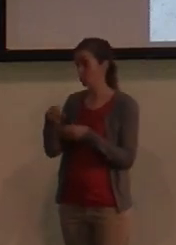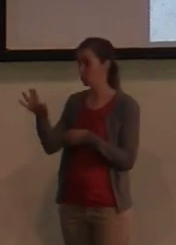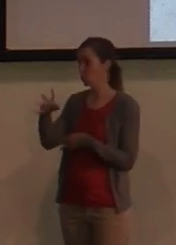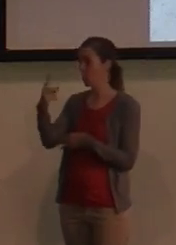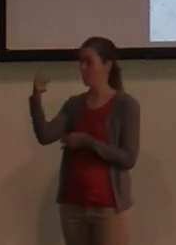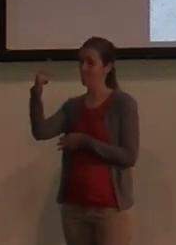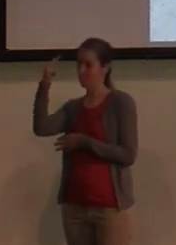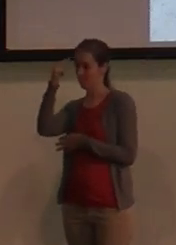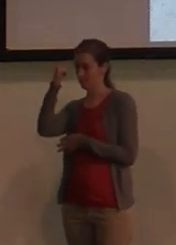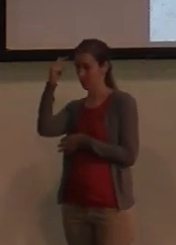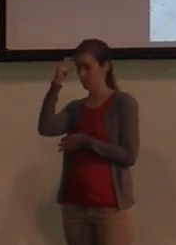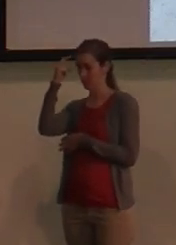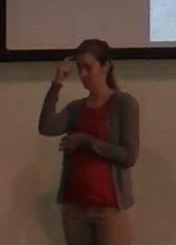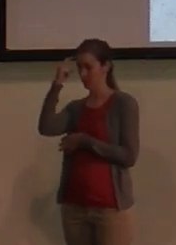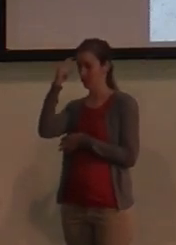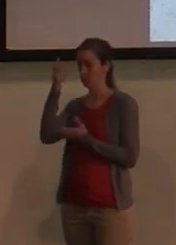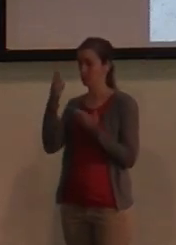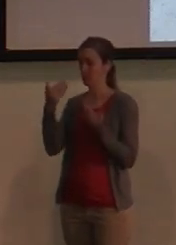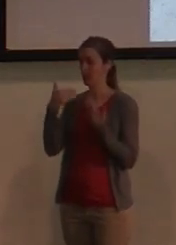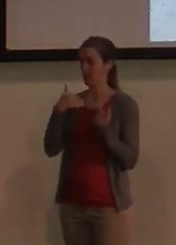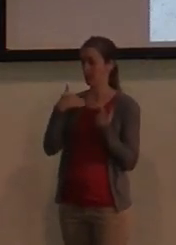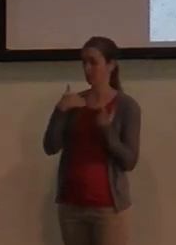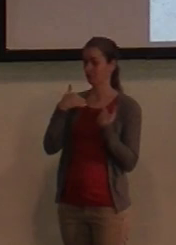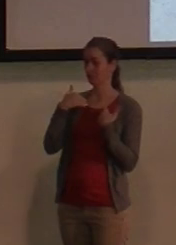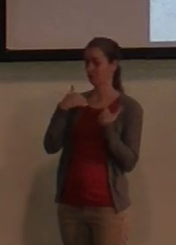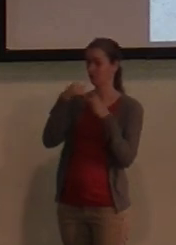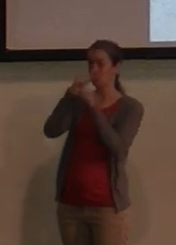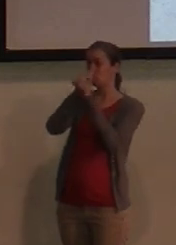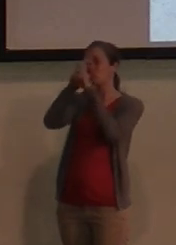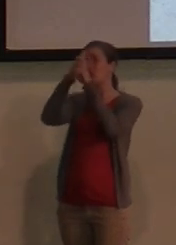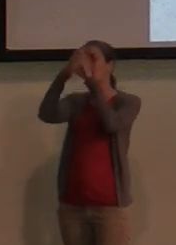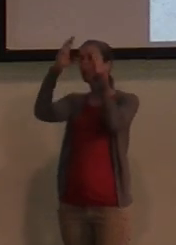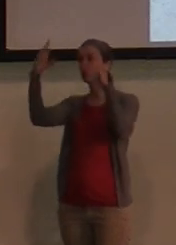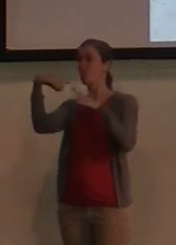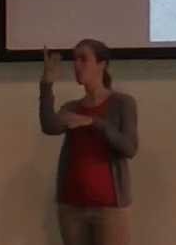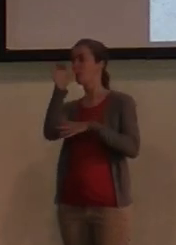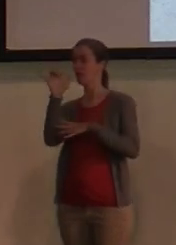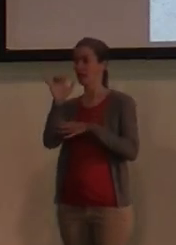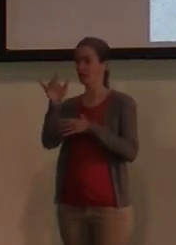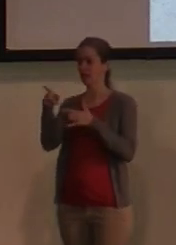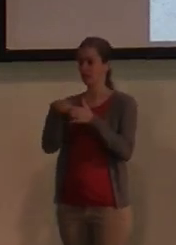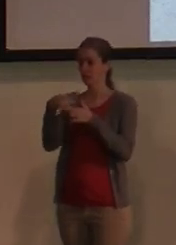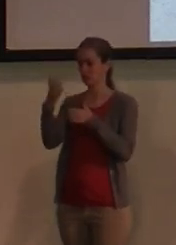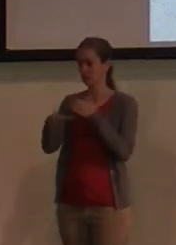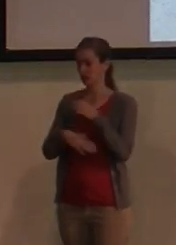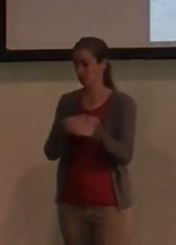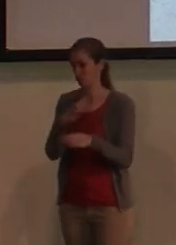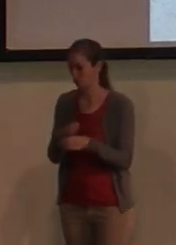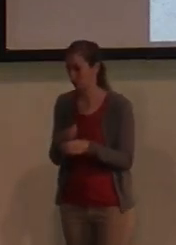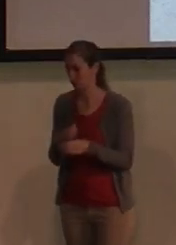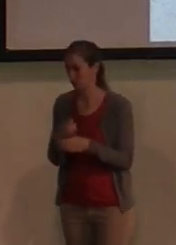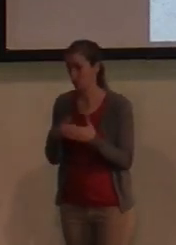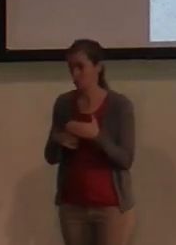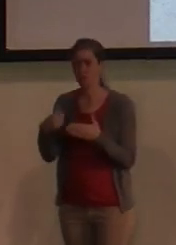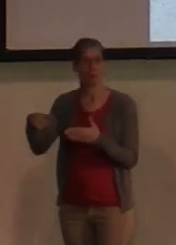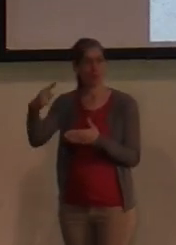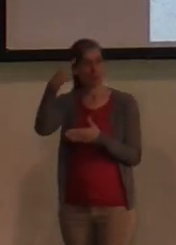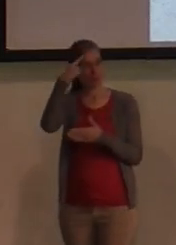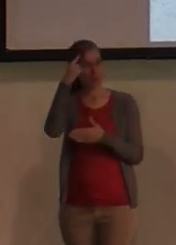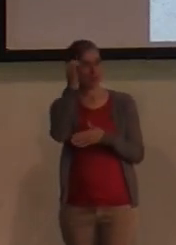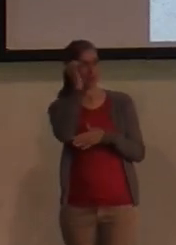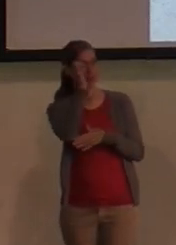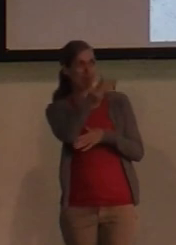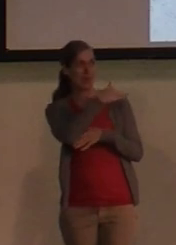imagery of what something was like in the first century. What do you guys think that might be?